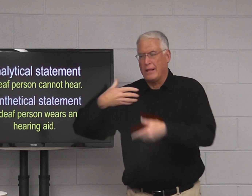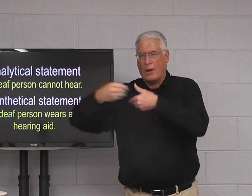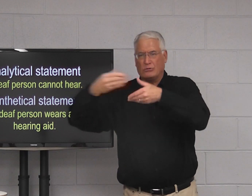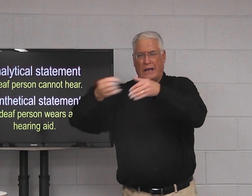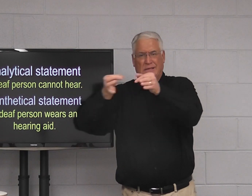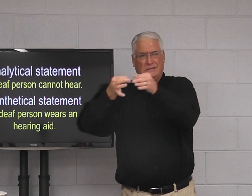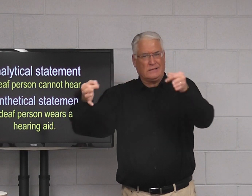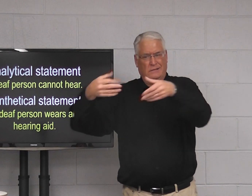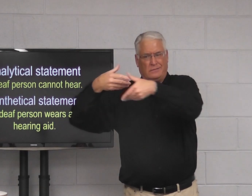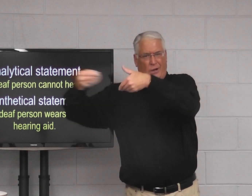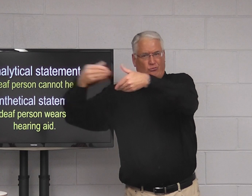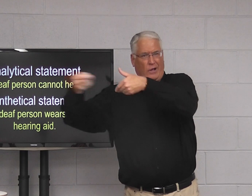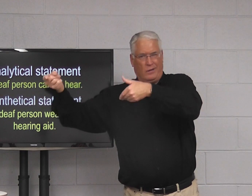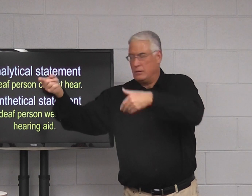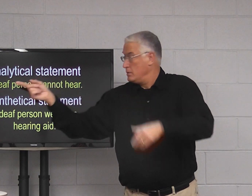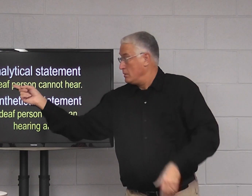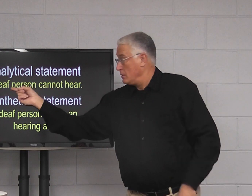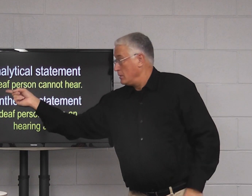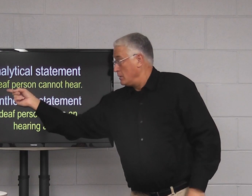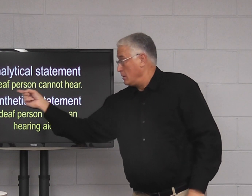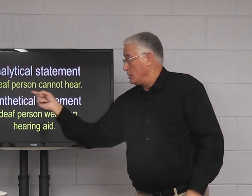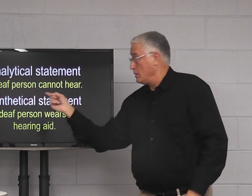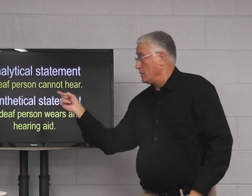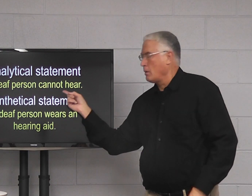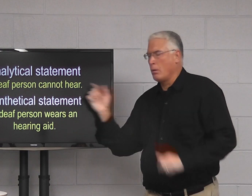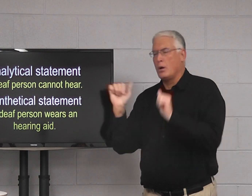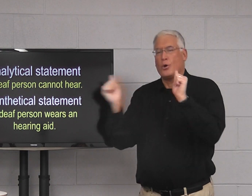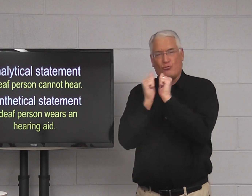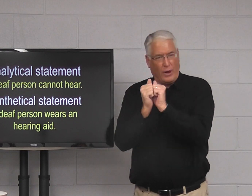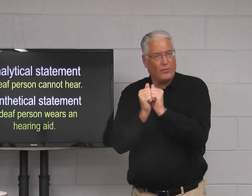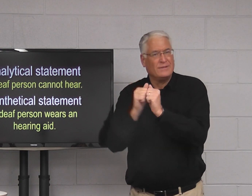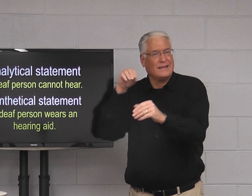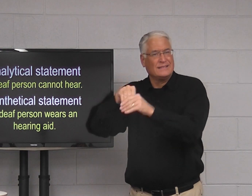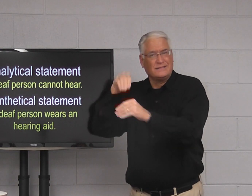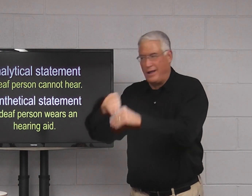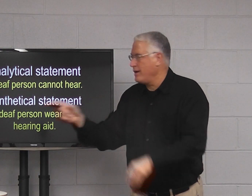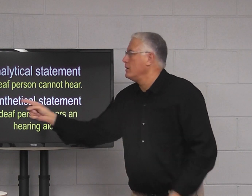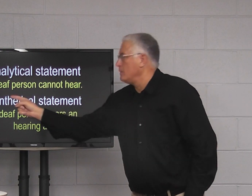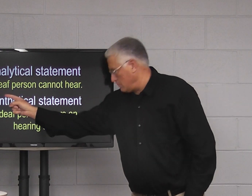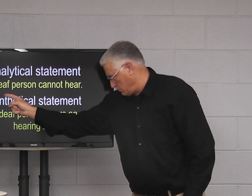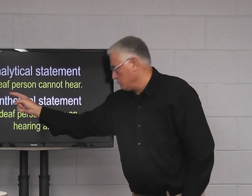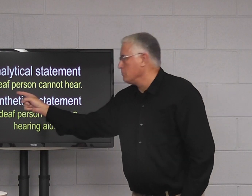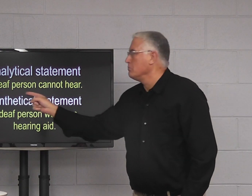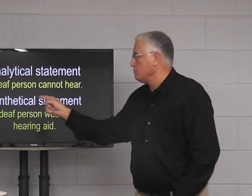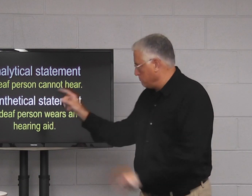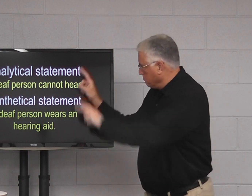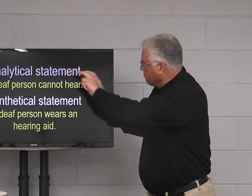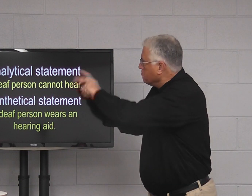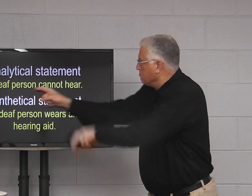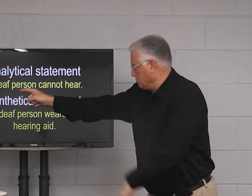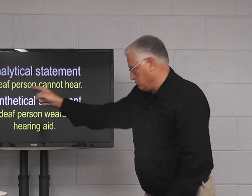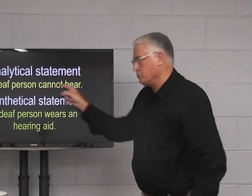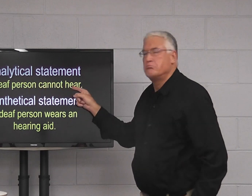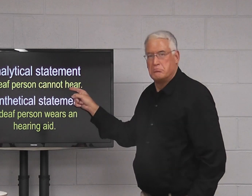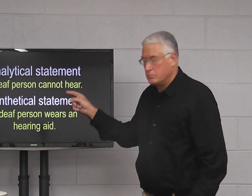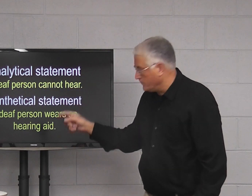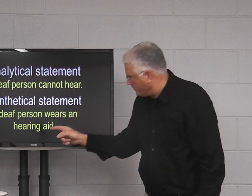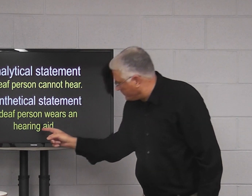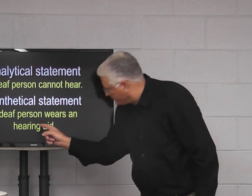is something outside of the statement. But these both go together in the statement.